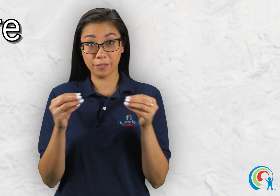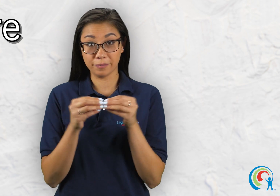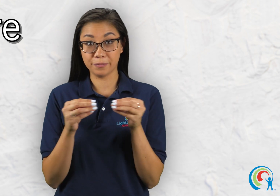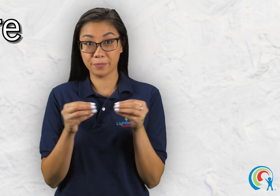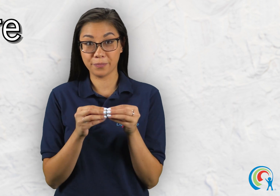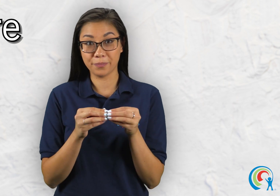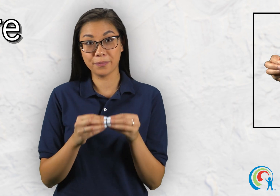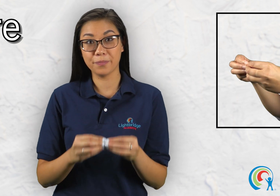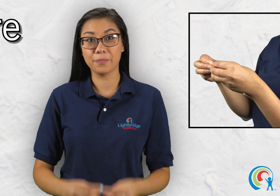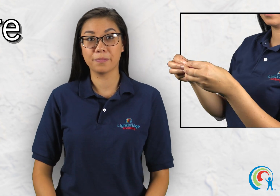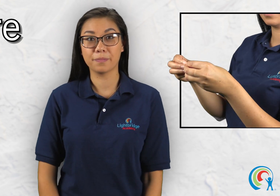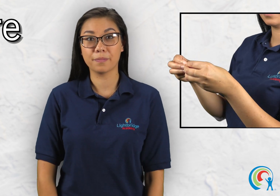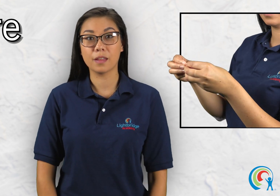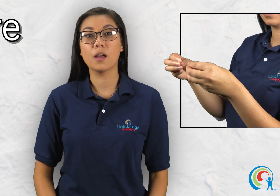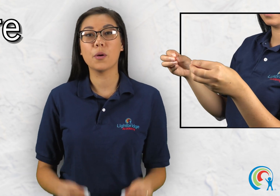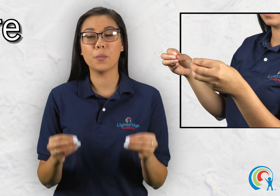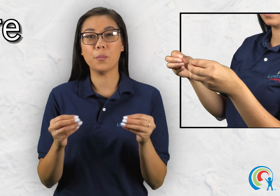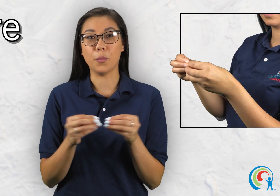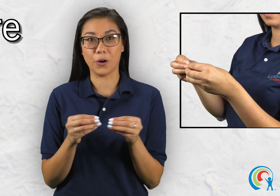more